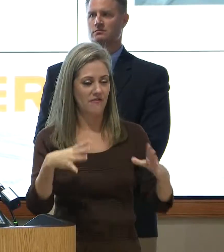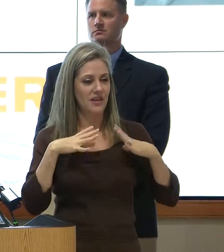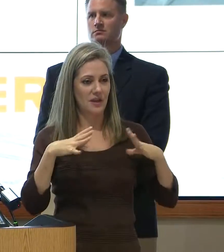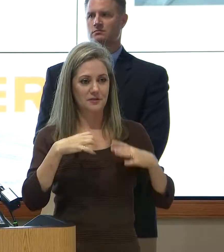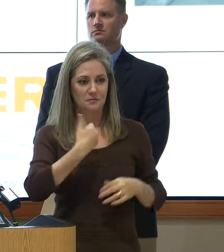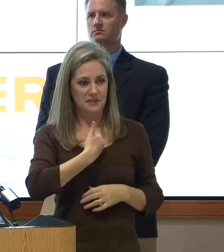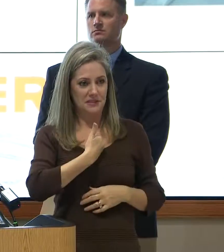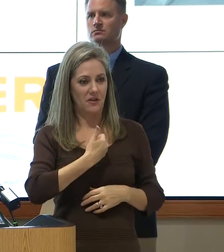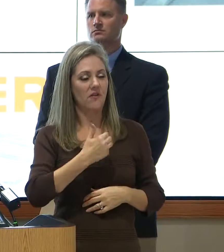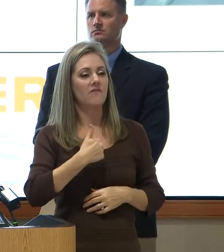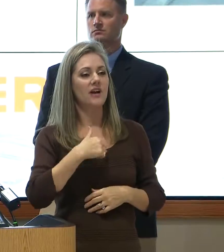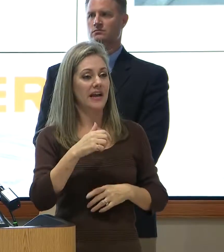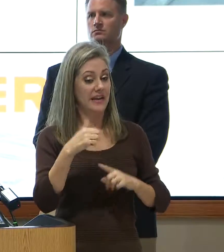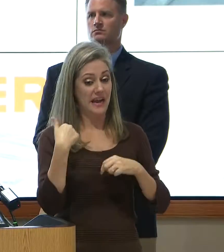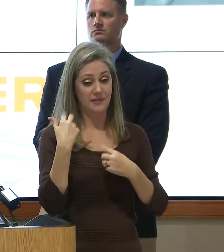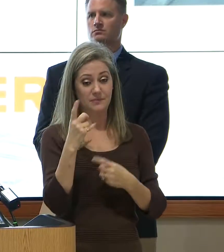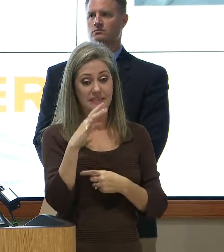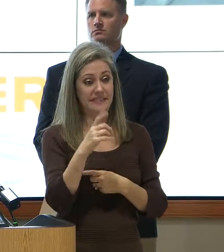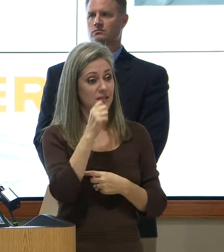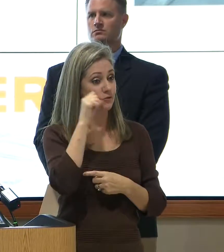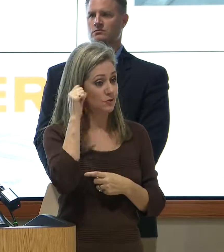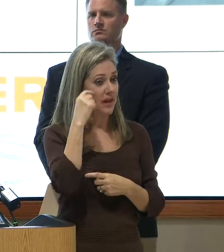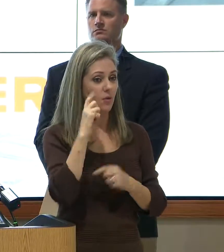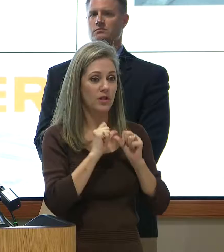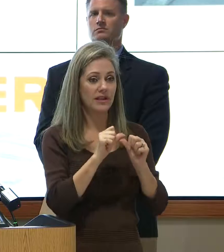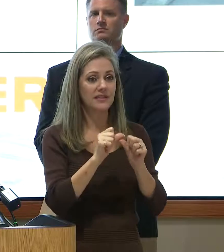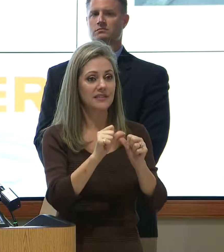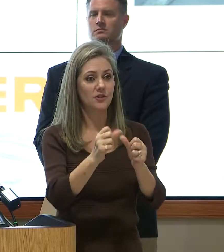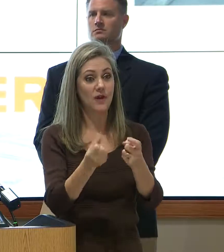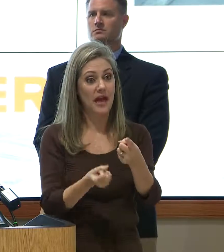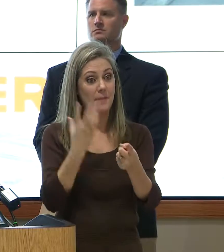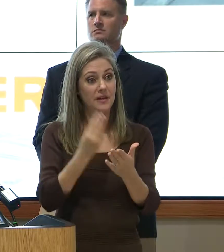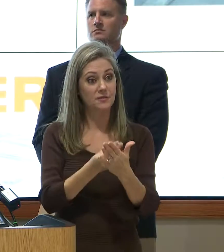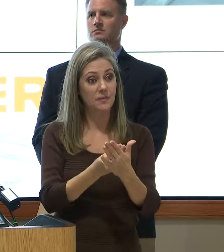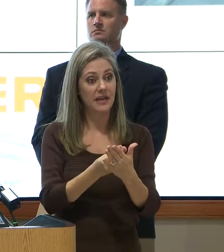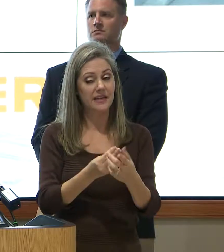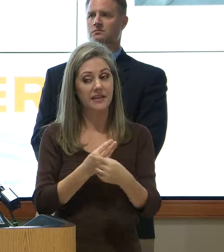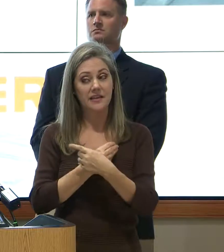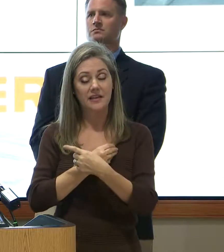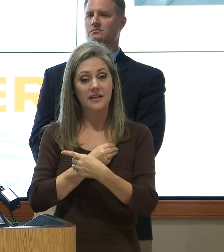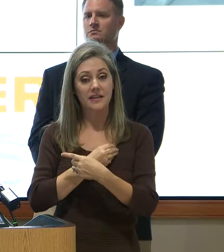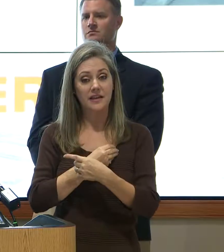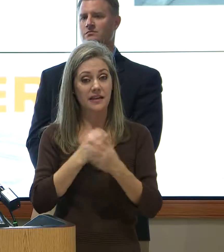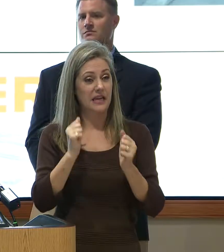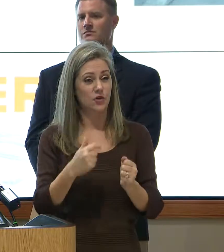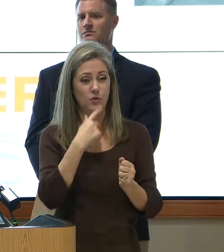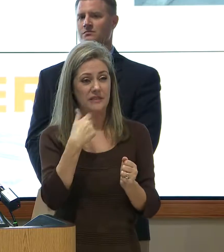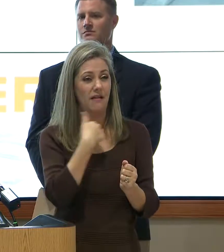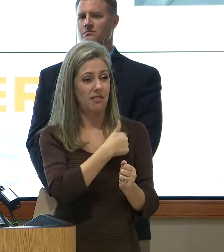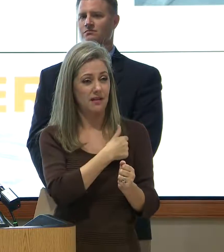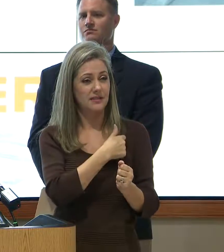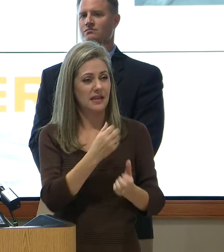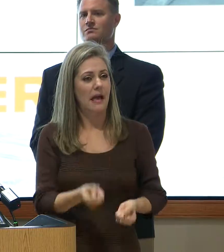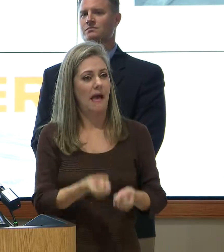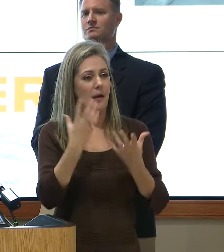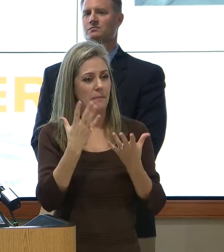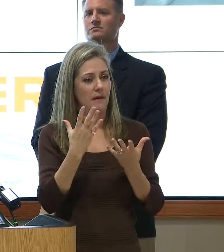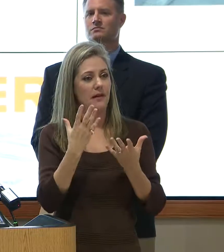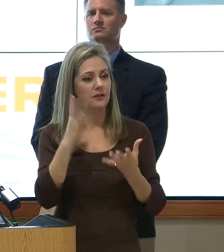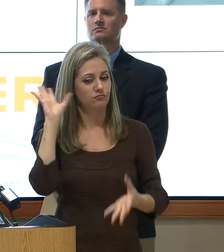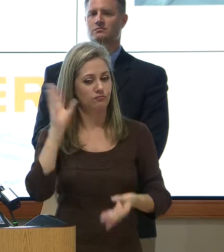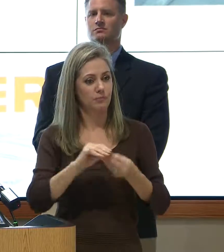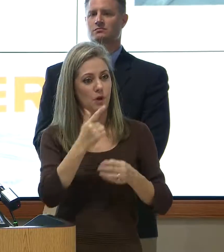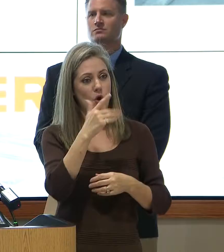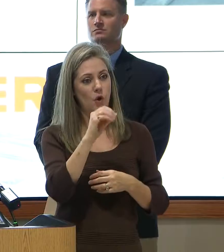yesterday, and I'll continue to do that until there's no more money left. How much? Can you tell us just in general how much and